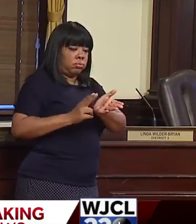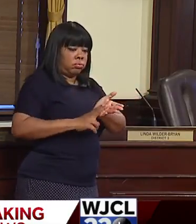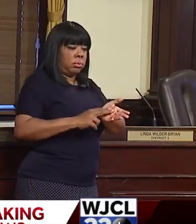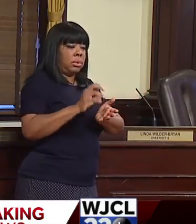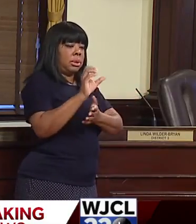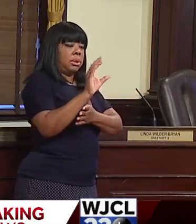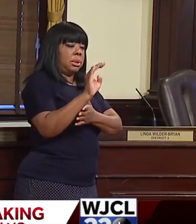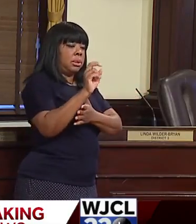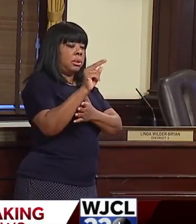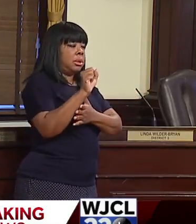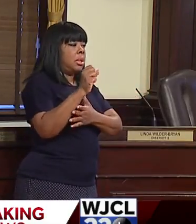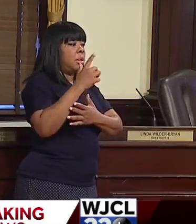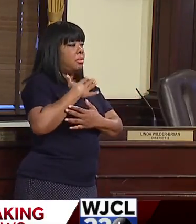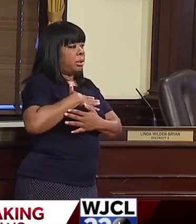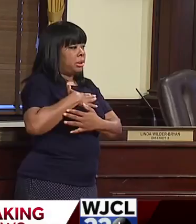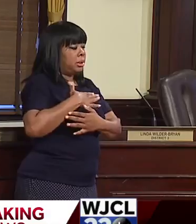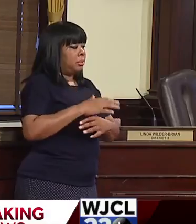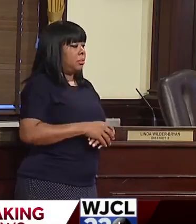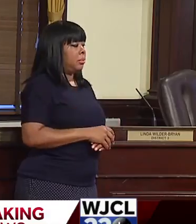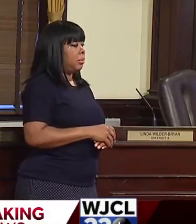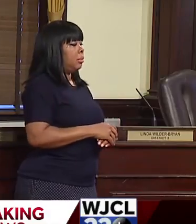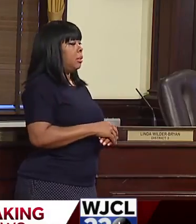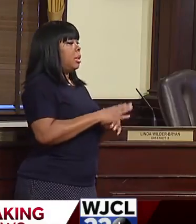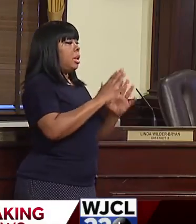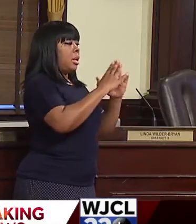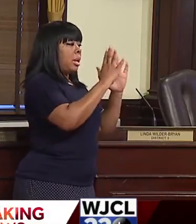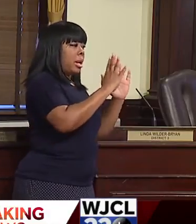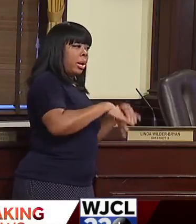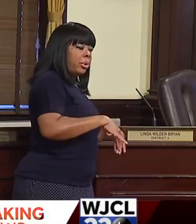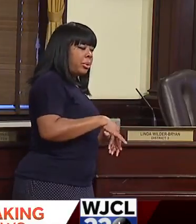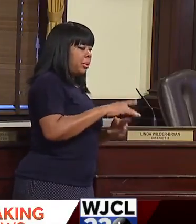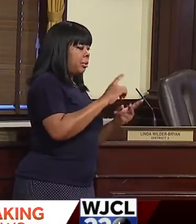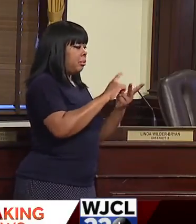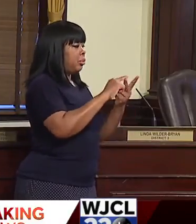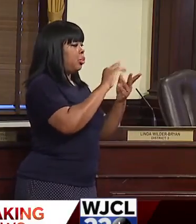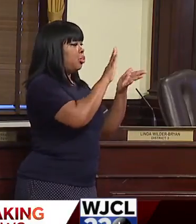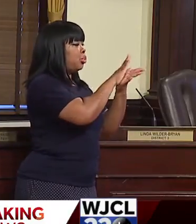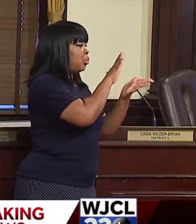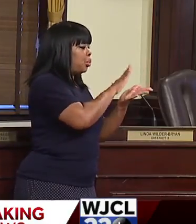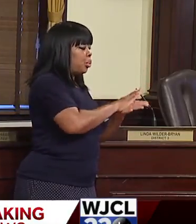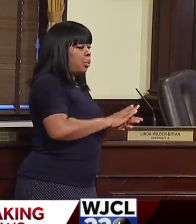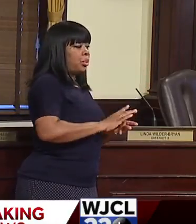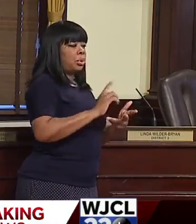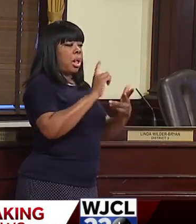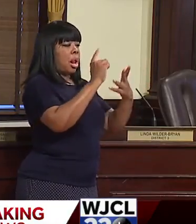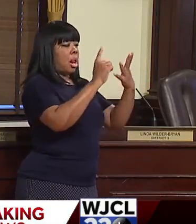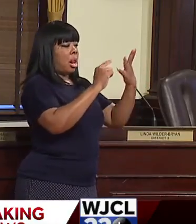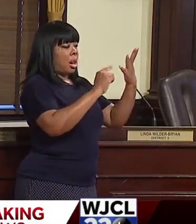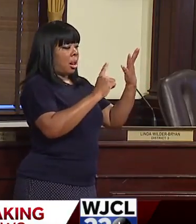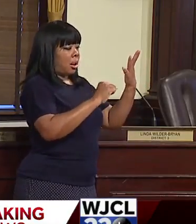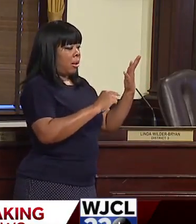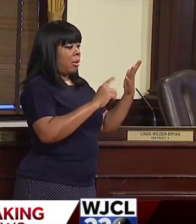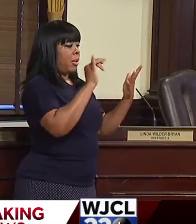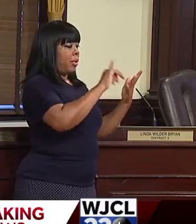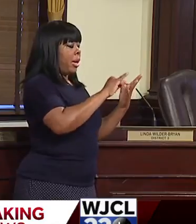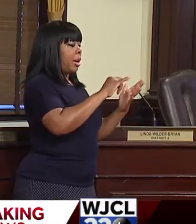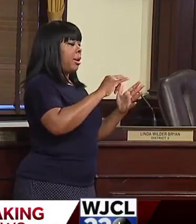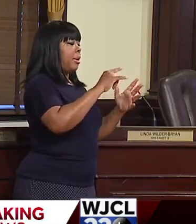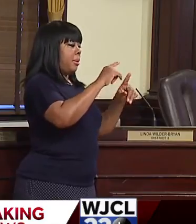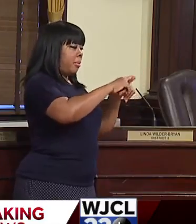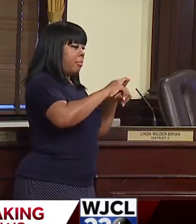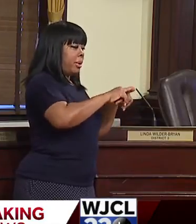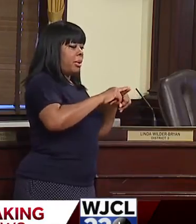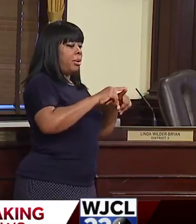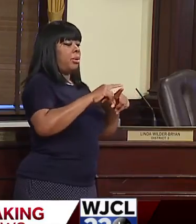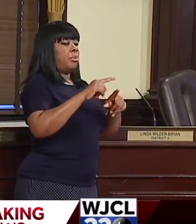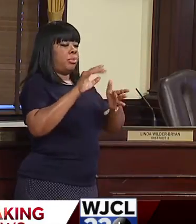Hospital schools and housing programs are just a few examples of organizations that depend on census for funding